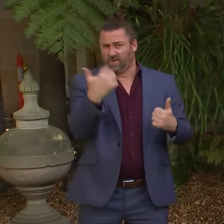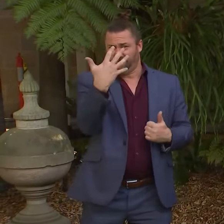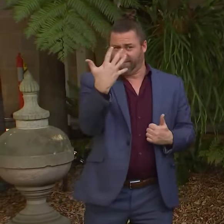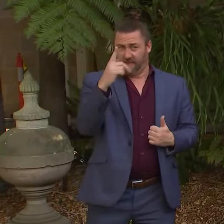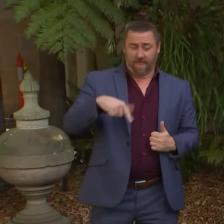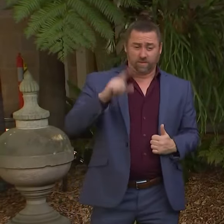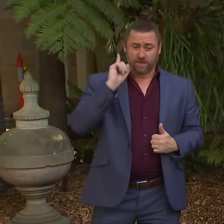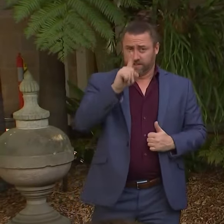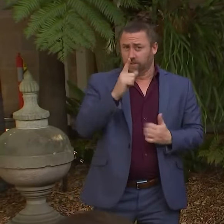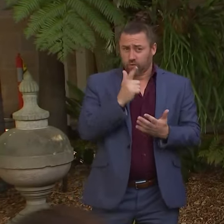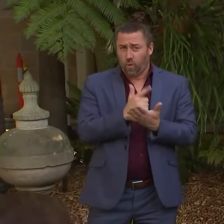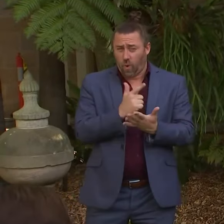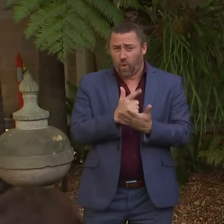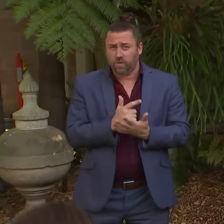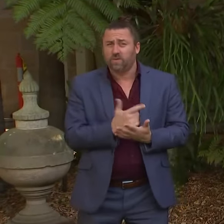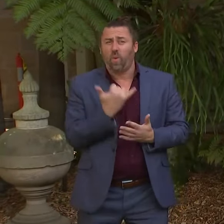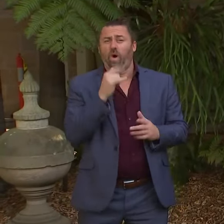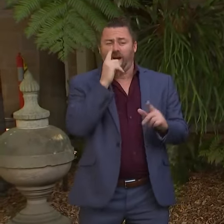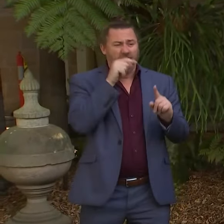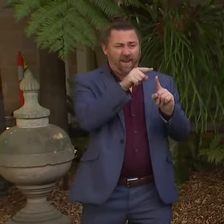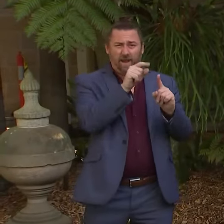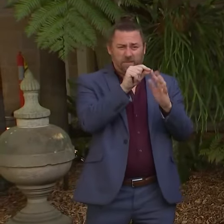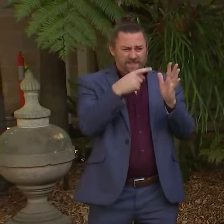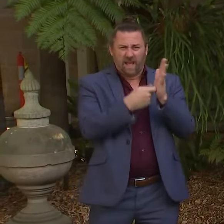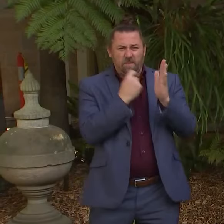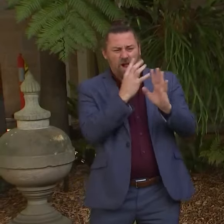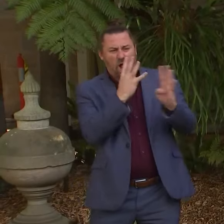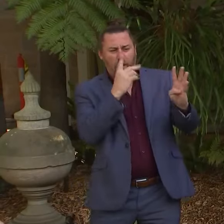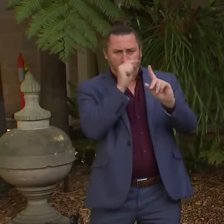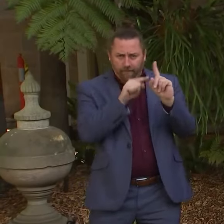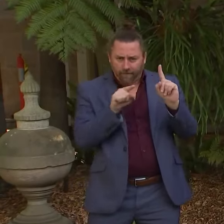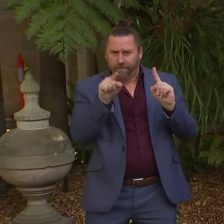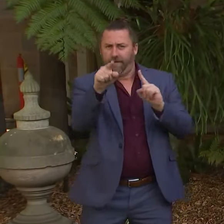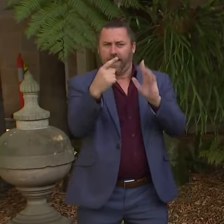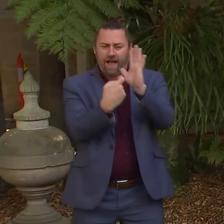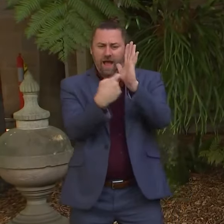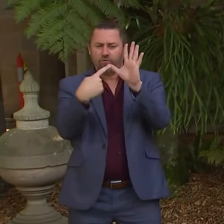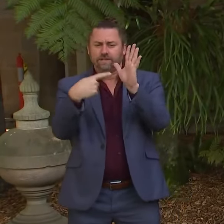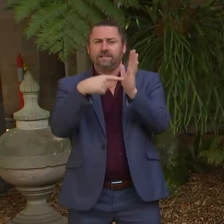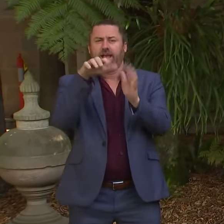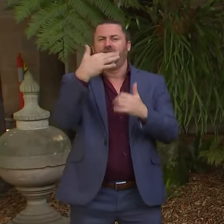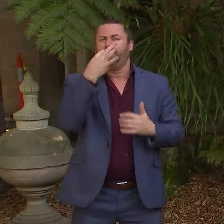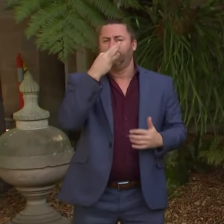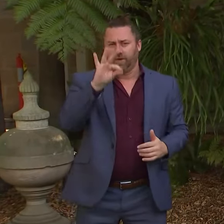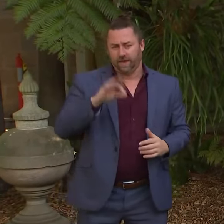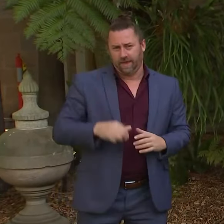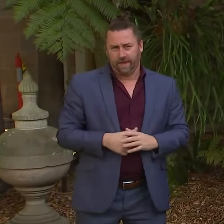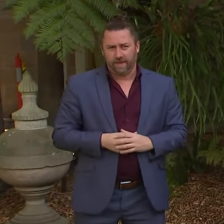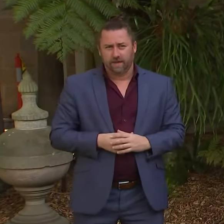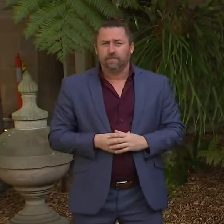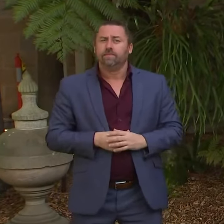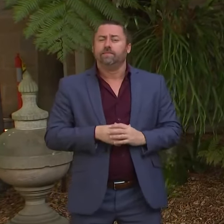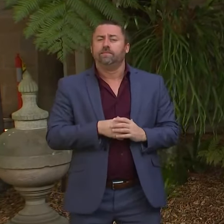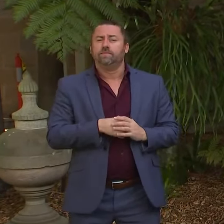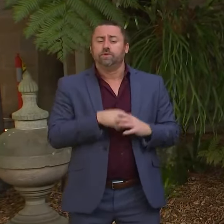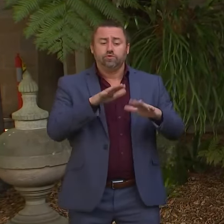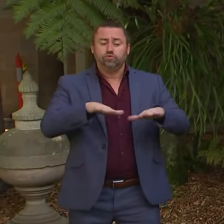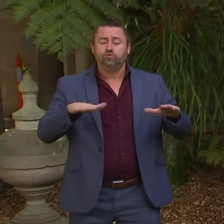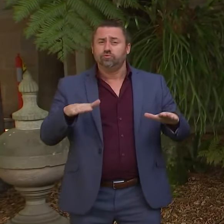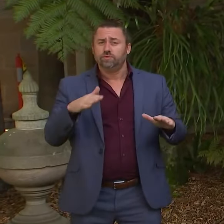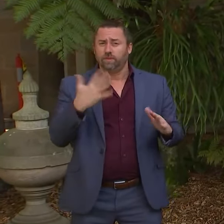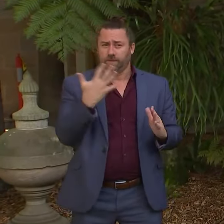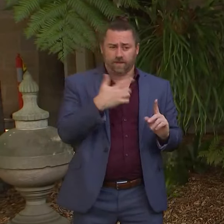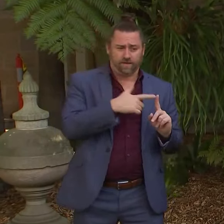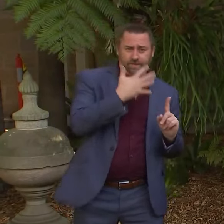free rapid antigen test at any of our clinics as well. As far as our positive children so